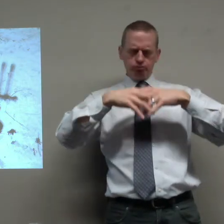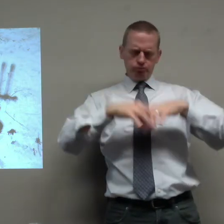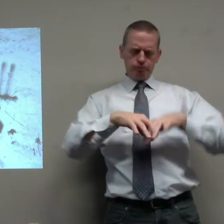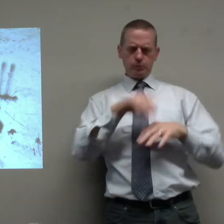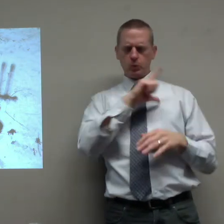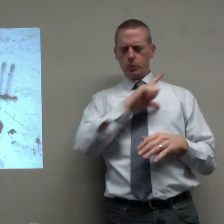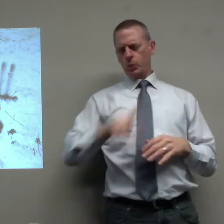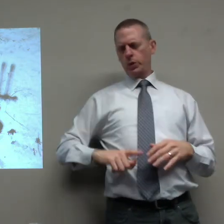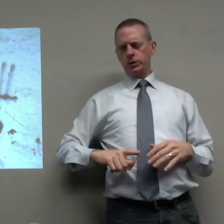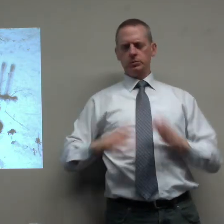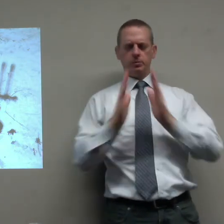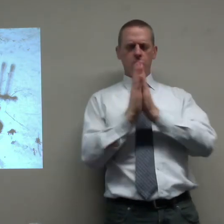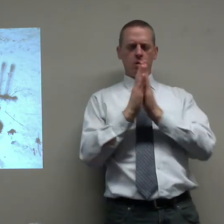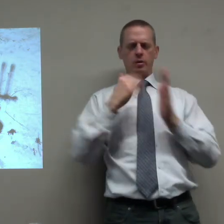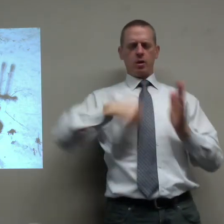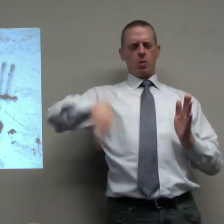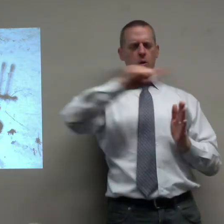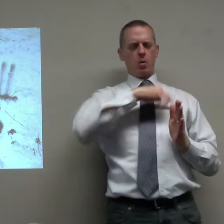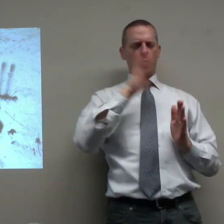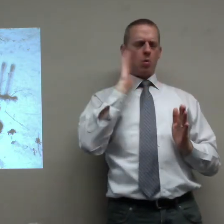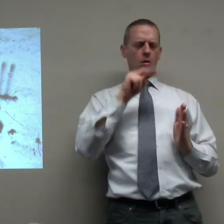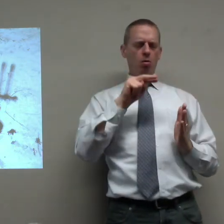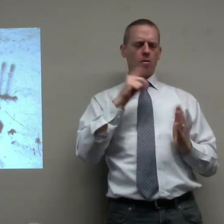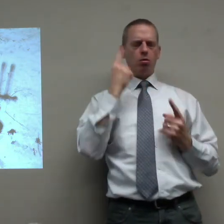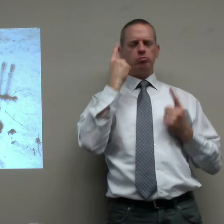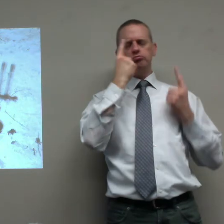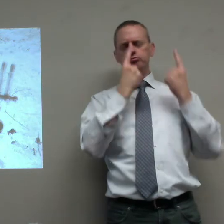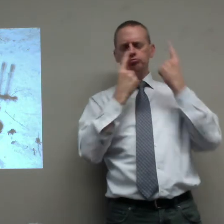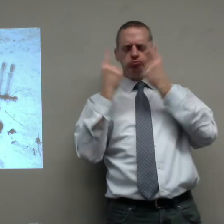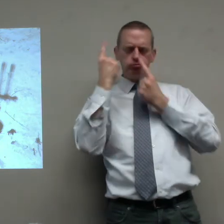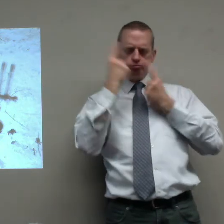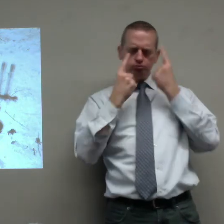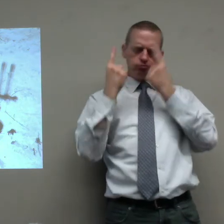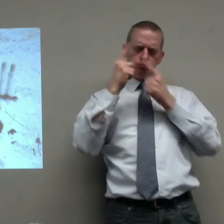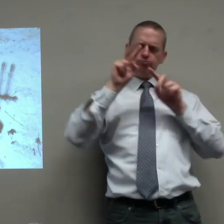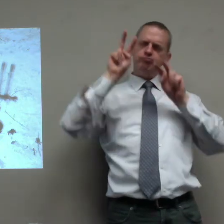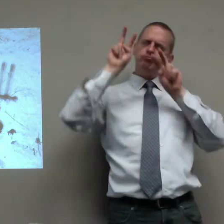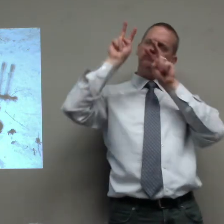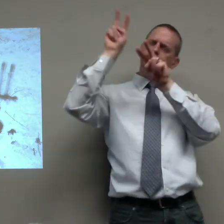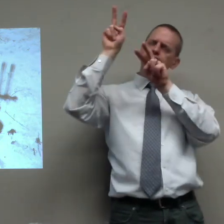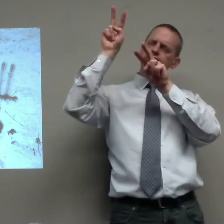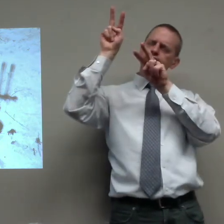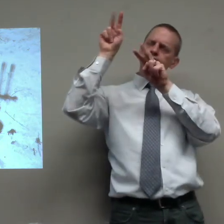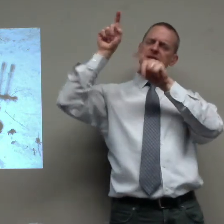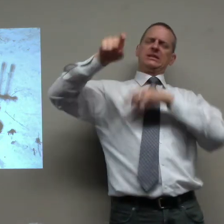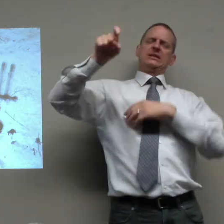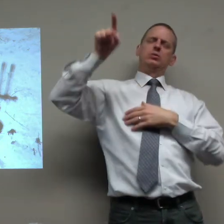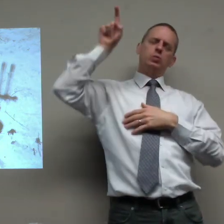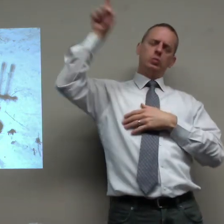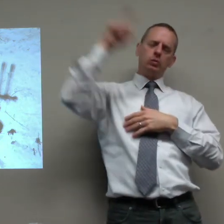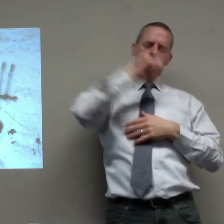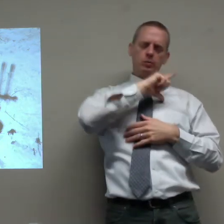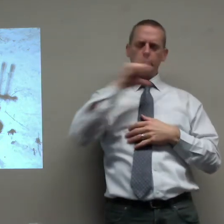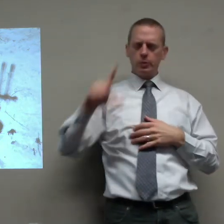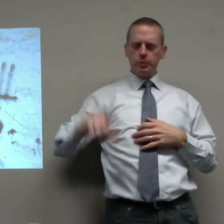that everything may work out, Lord. We pray that we will be able to look in wonder and look to you when we need you, Lord.